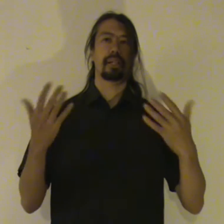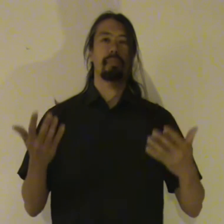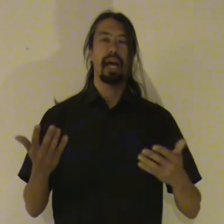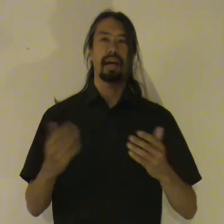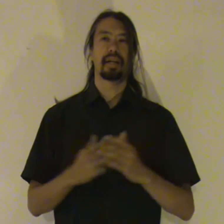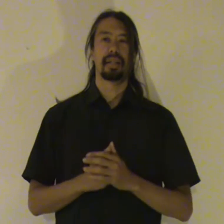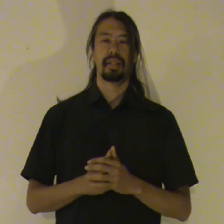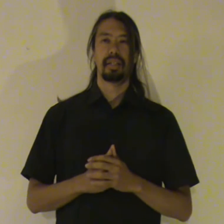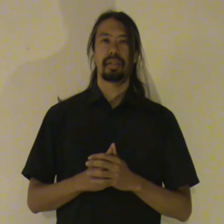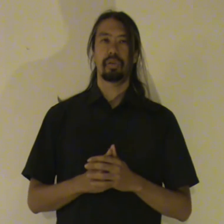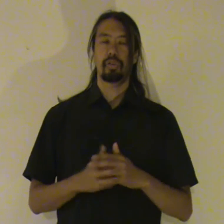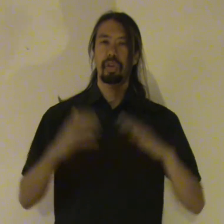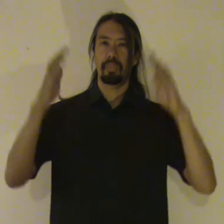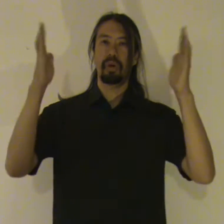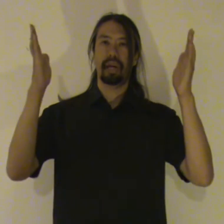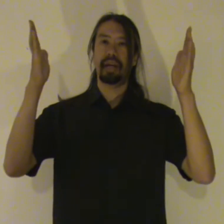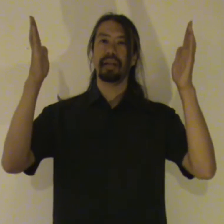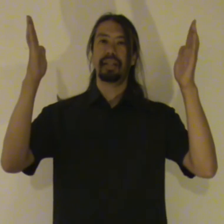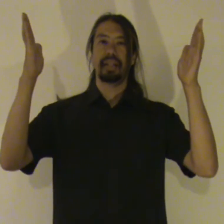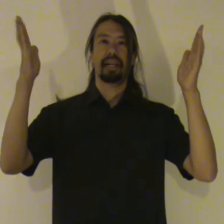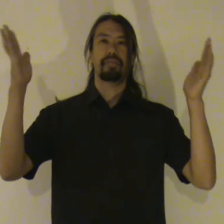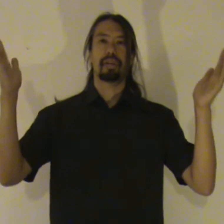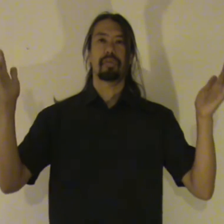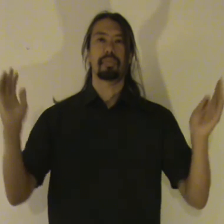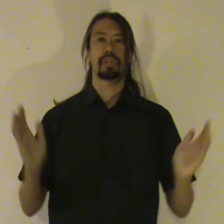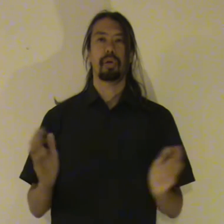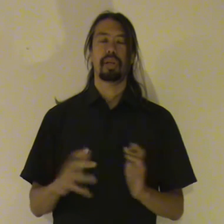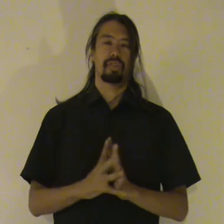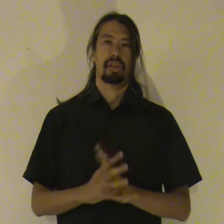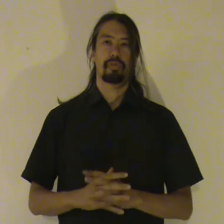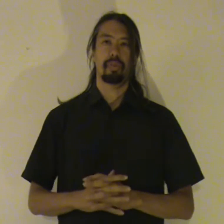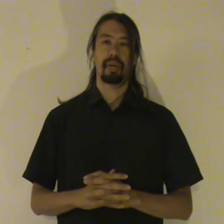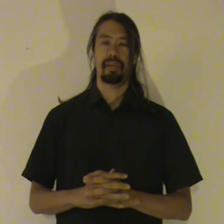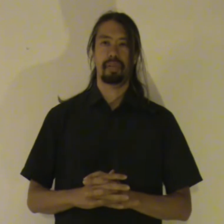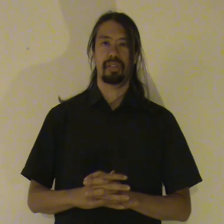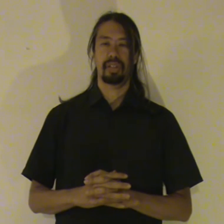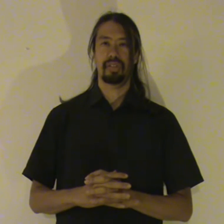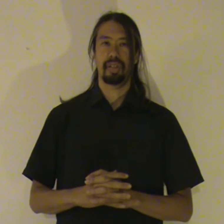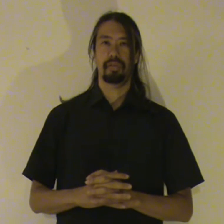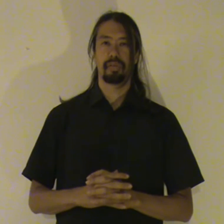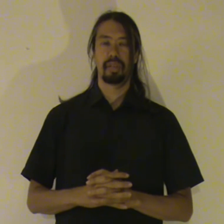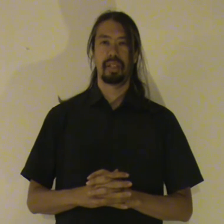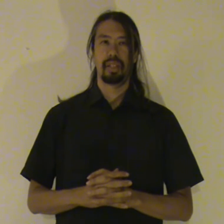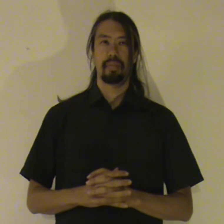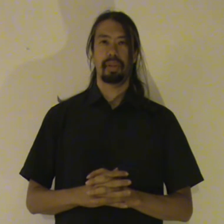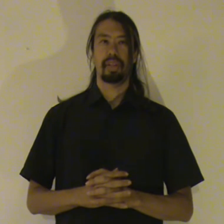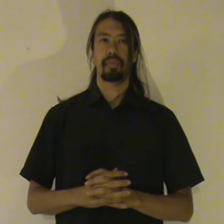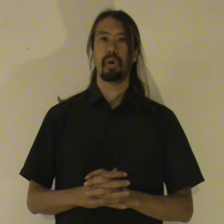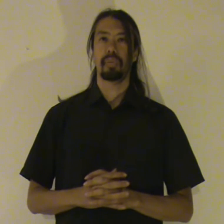blank. You are also not blocking anything from showing itself. From manifesting itself. But at the moment